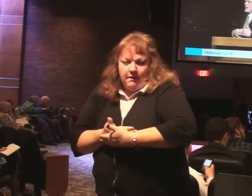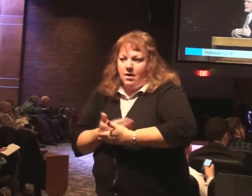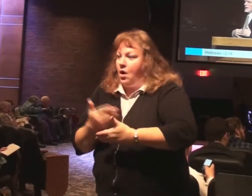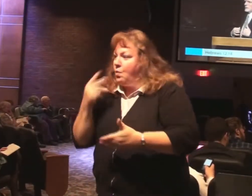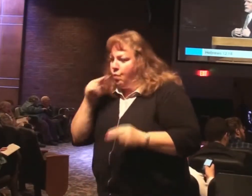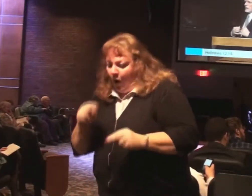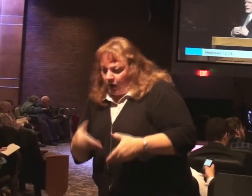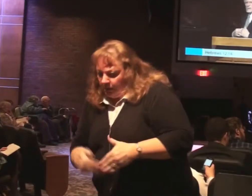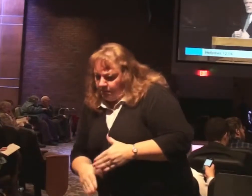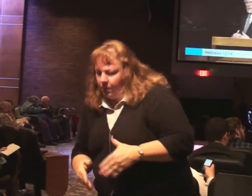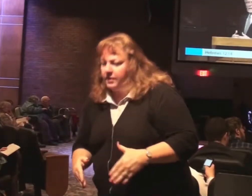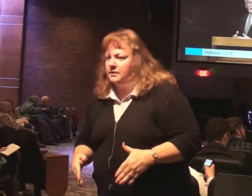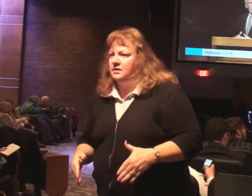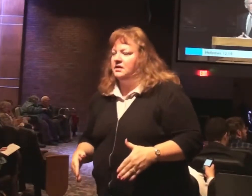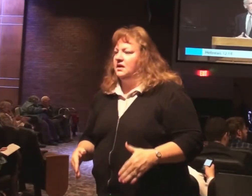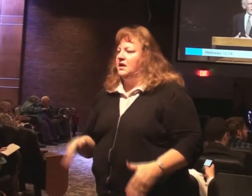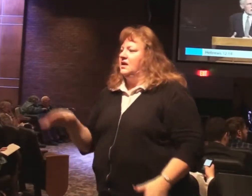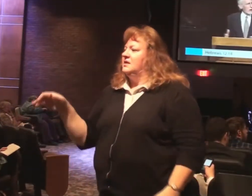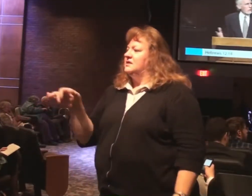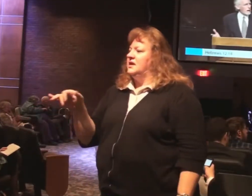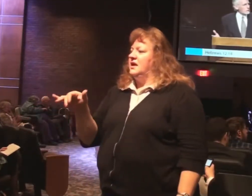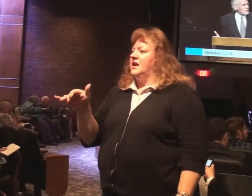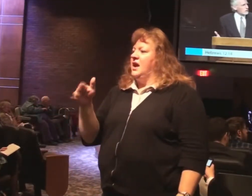Seeing the birth. I said it's like watching a bad car accident.